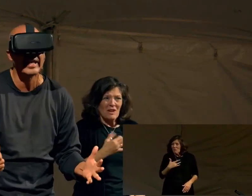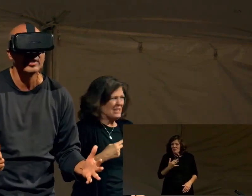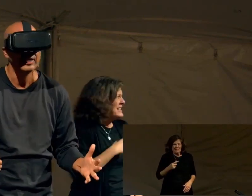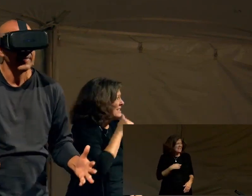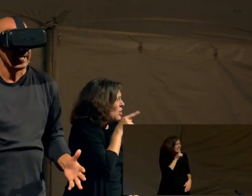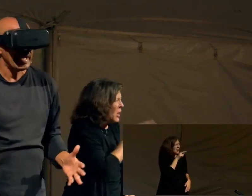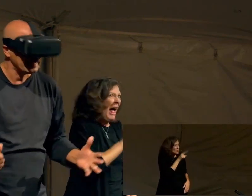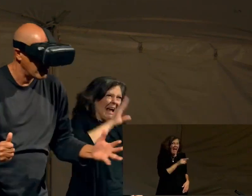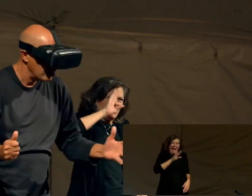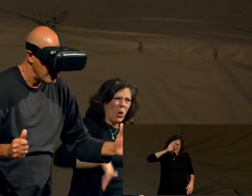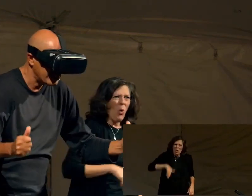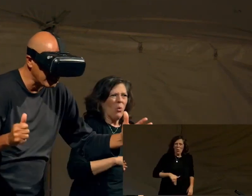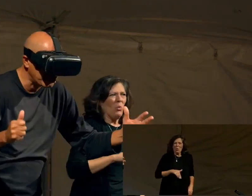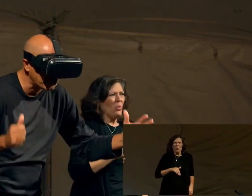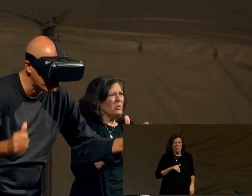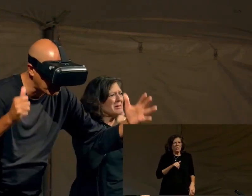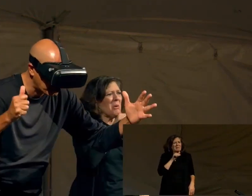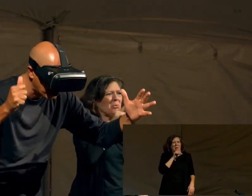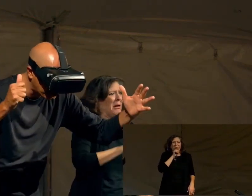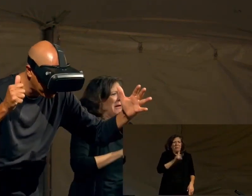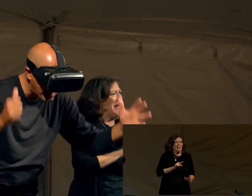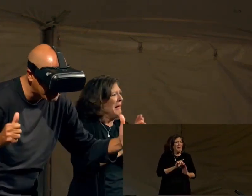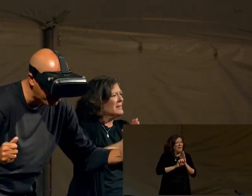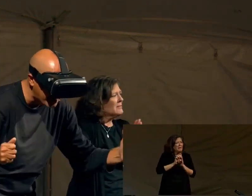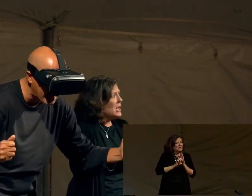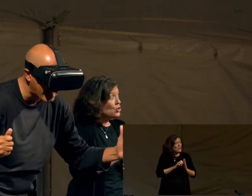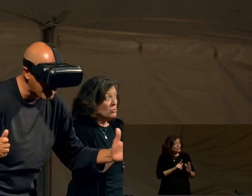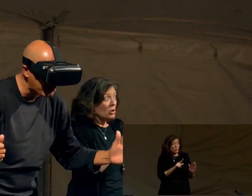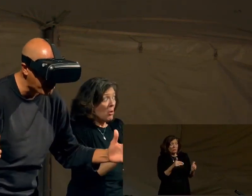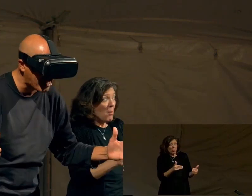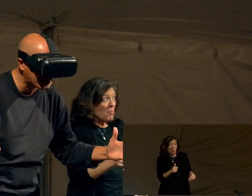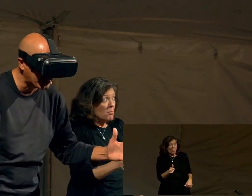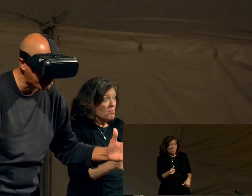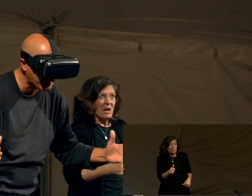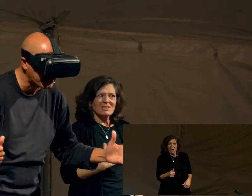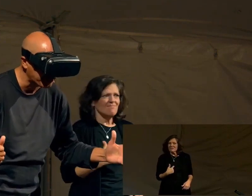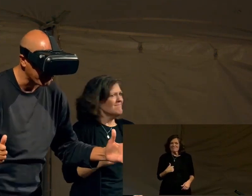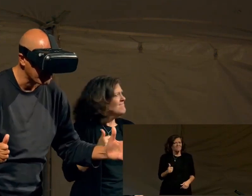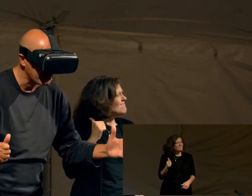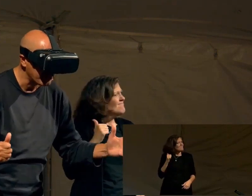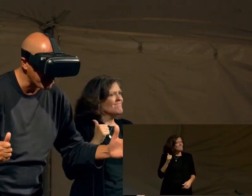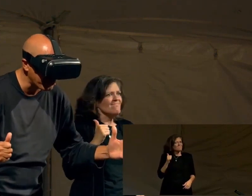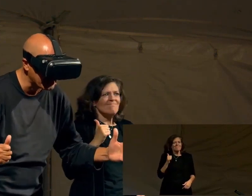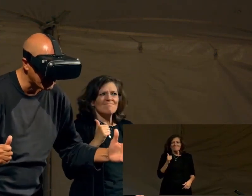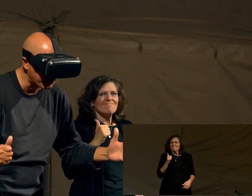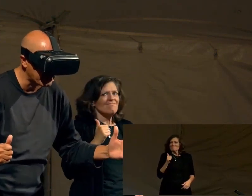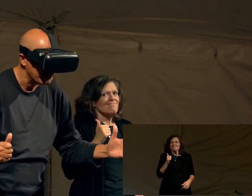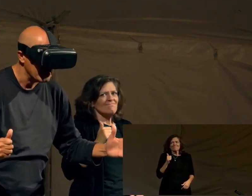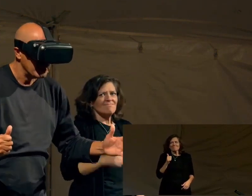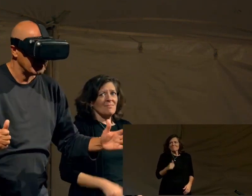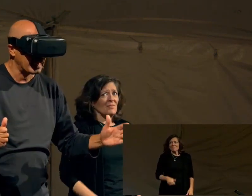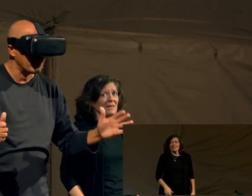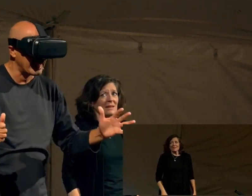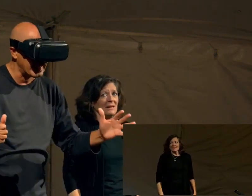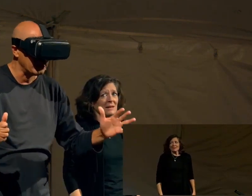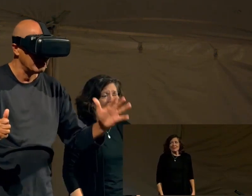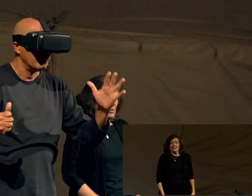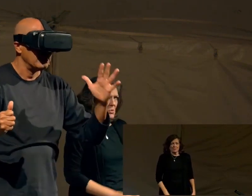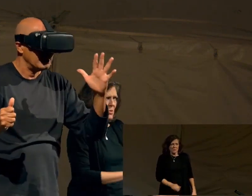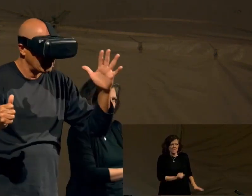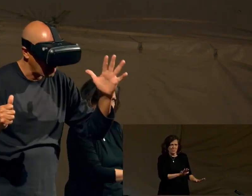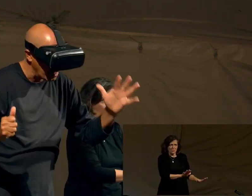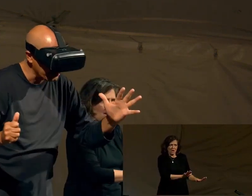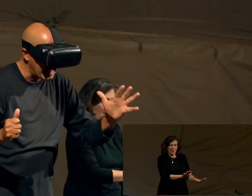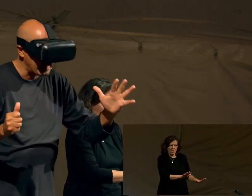real elevator. And he said, just press the button. I'm like, I'm not pressing the button. I'm not pressing the button. He's like, okay.